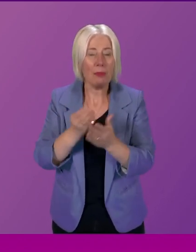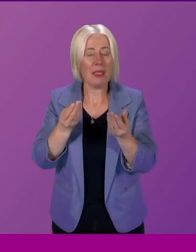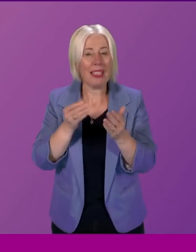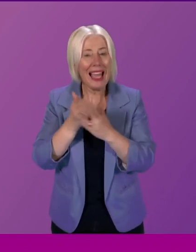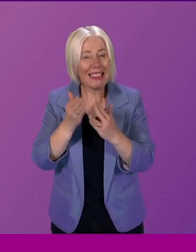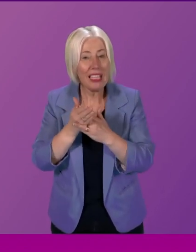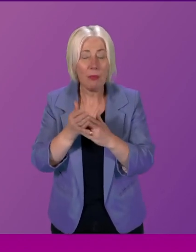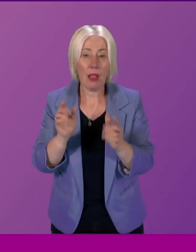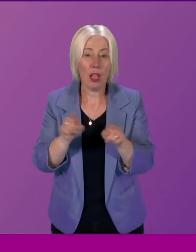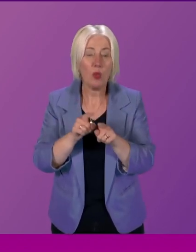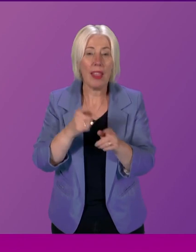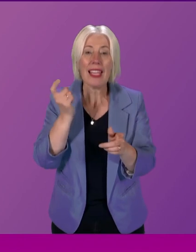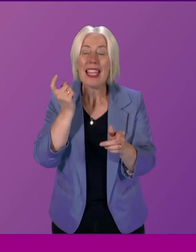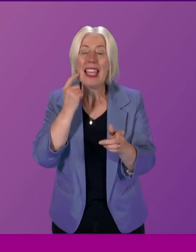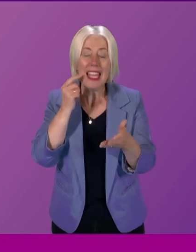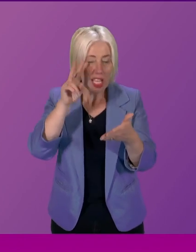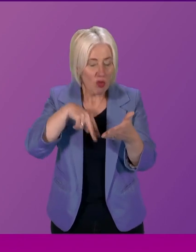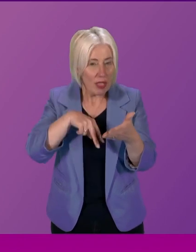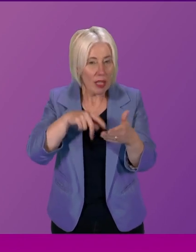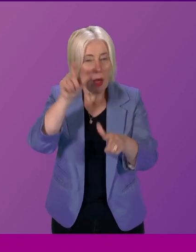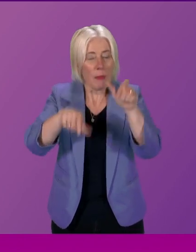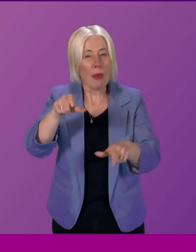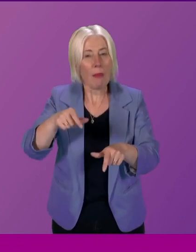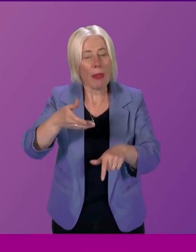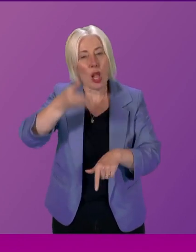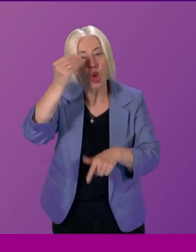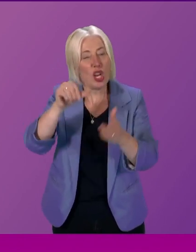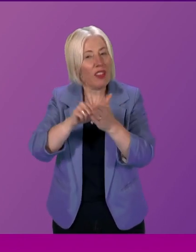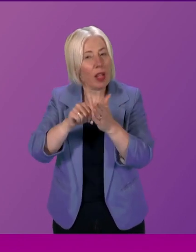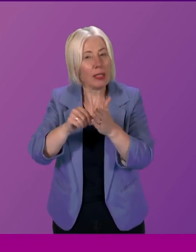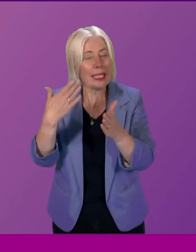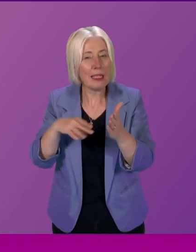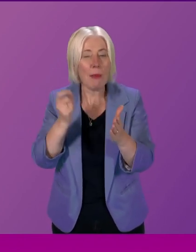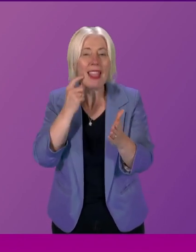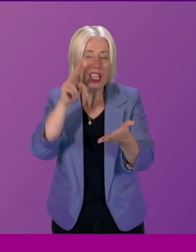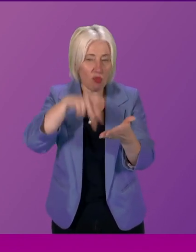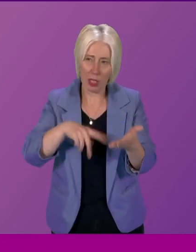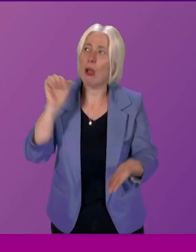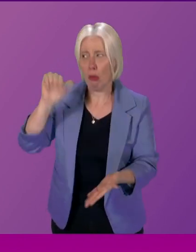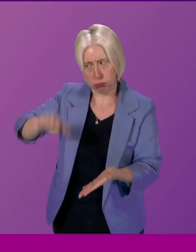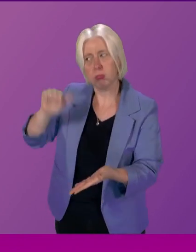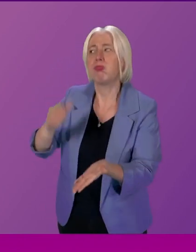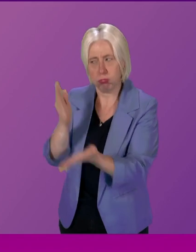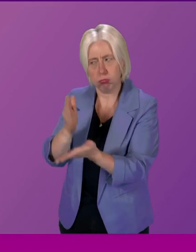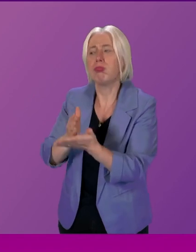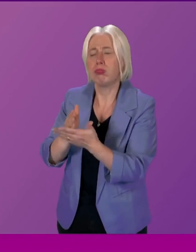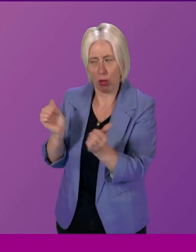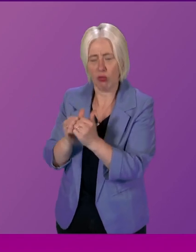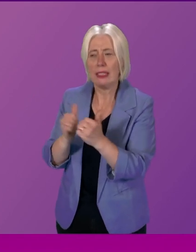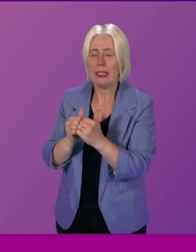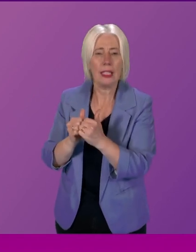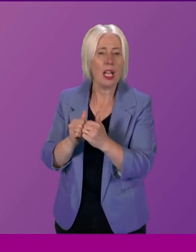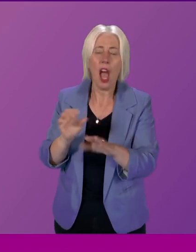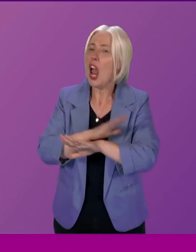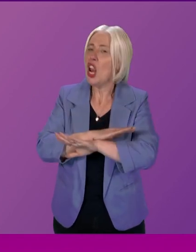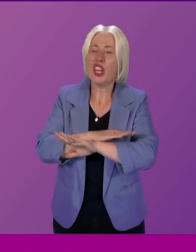read format that would be recognised by people who have a learning disability ruth mcguire very much so I absolutely agree with that I don't think that anything should